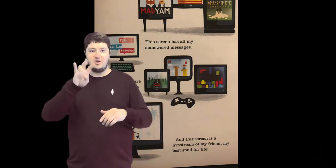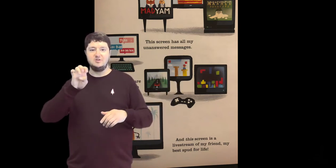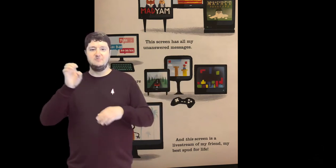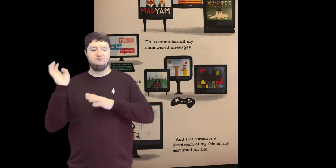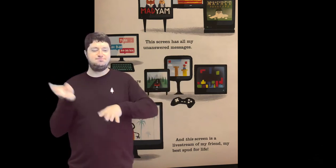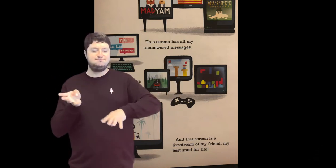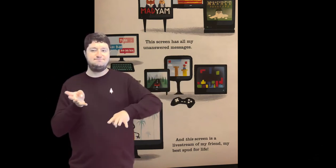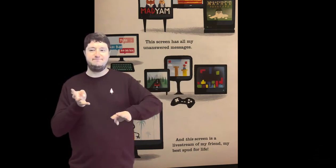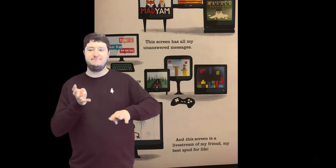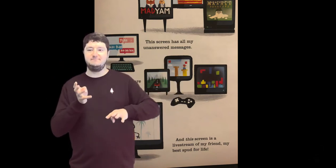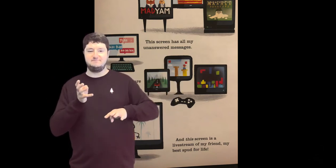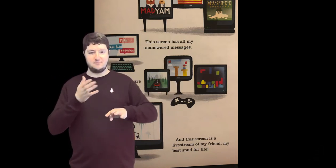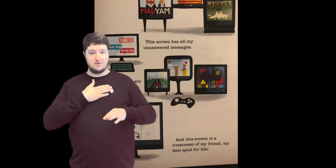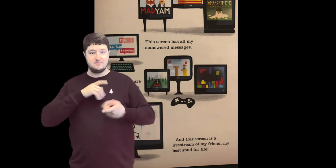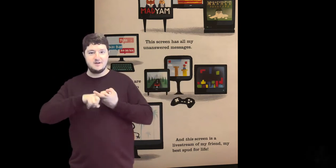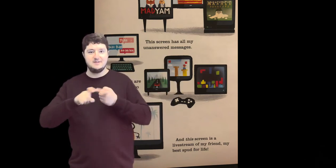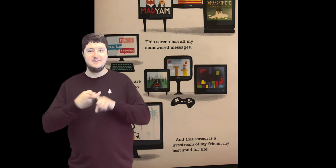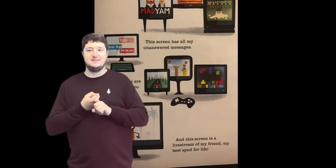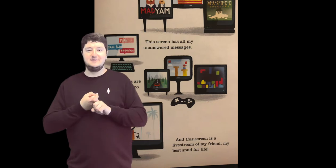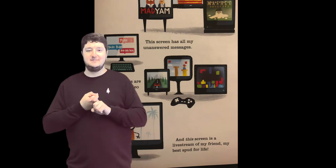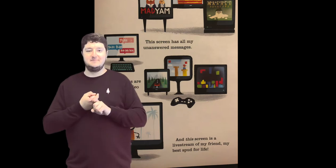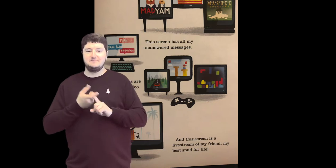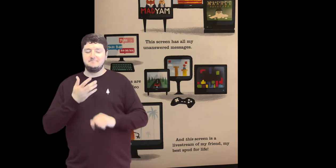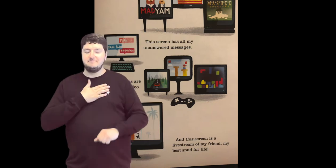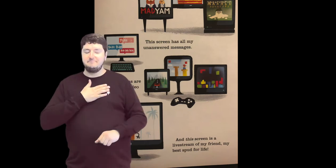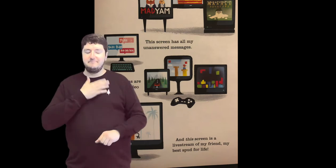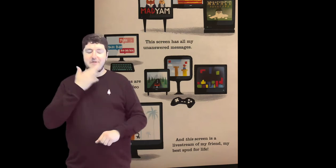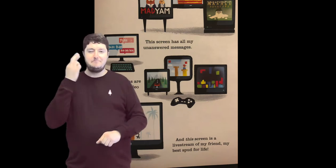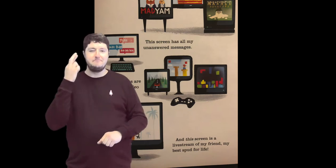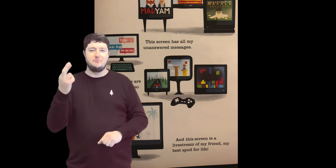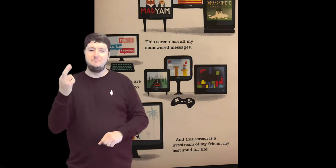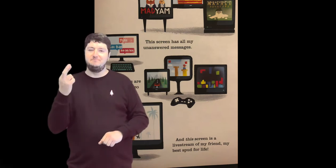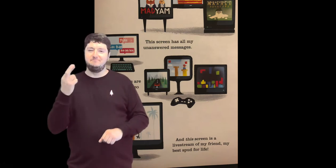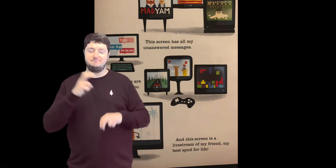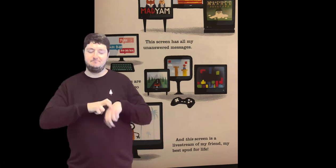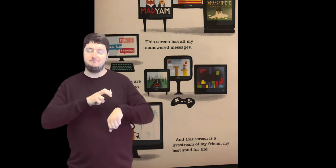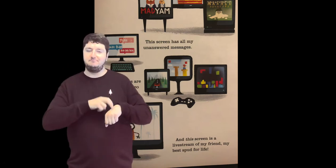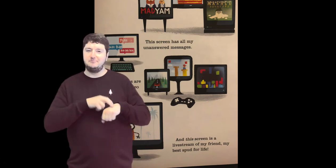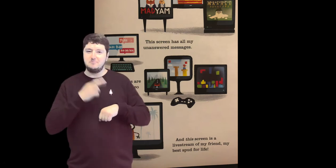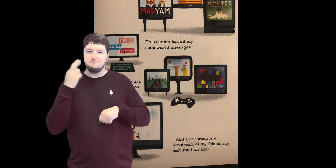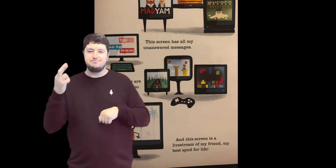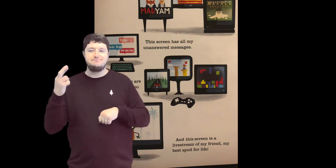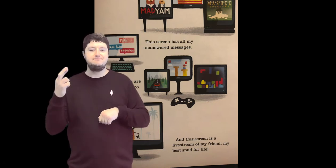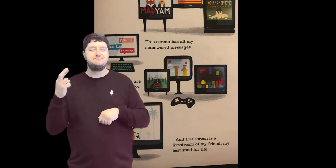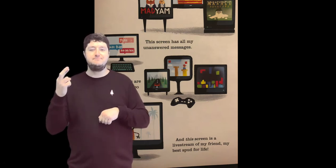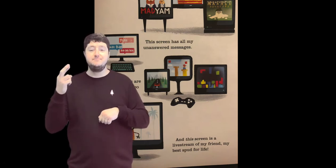And this screen is a live stream of my friend My best spud for life